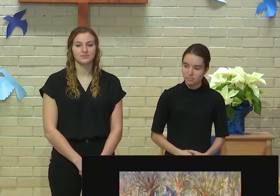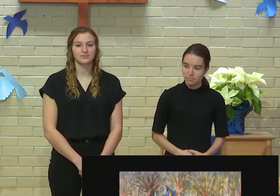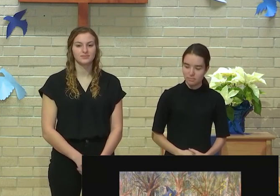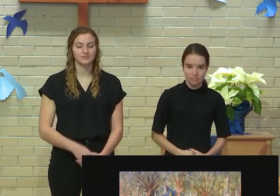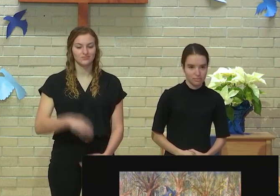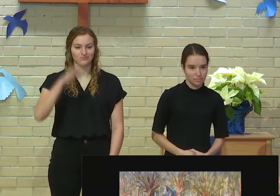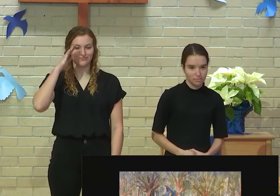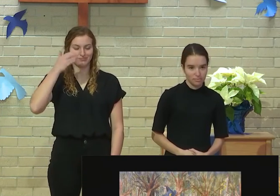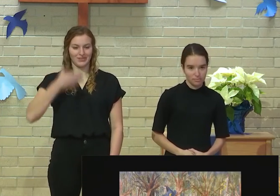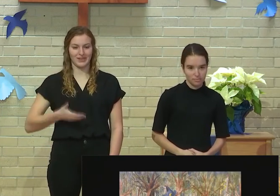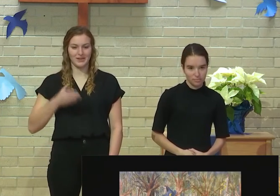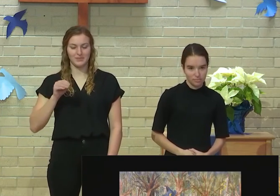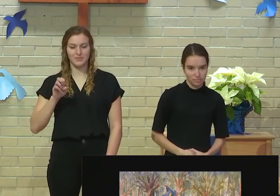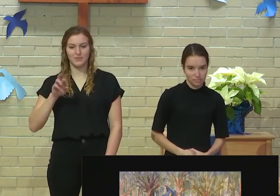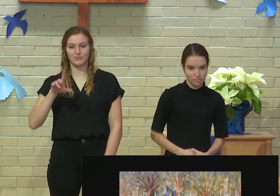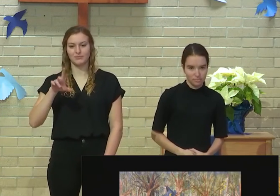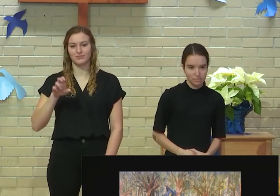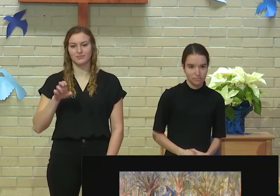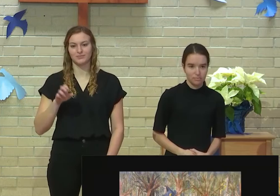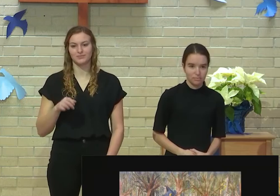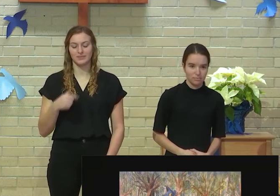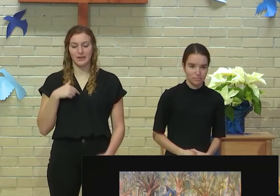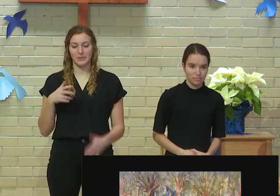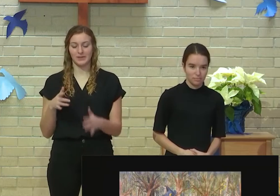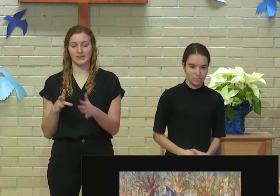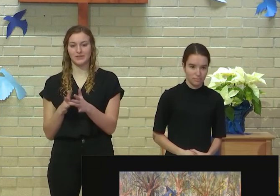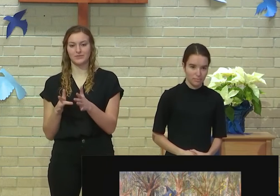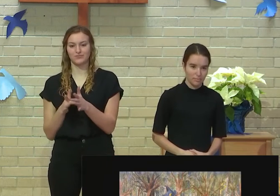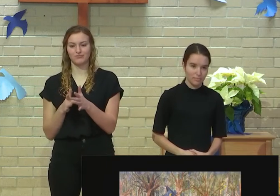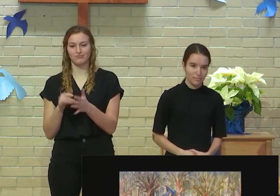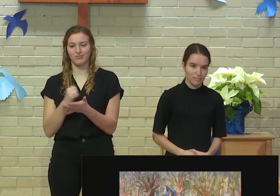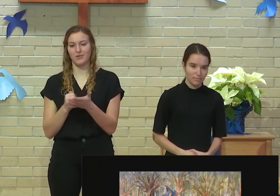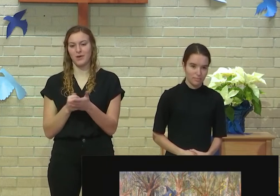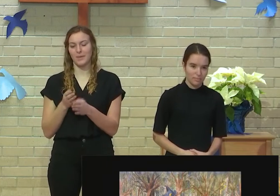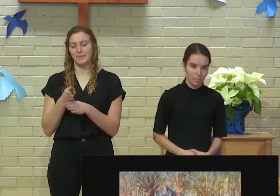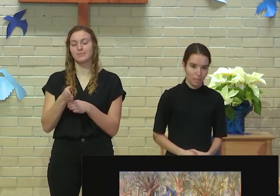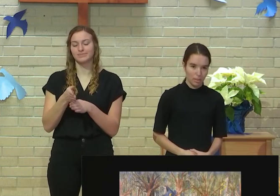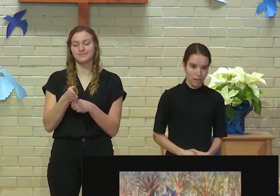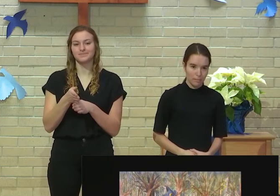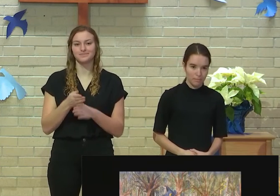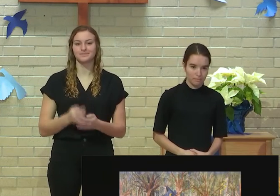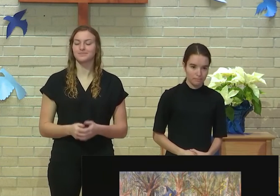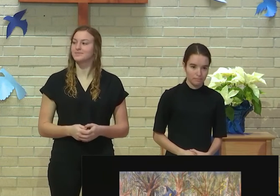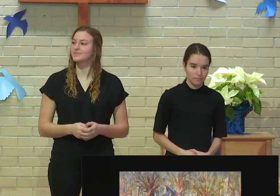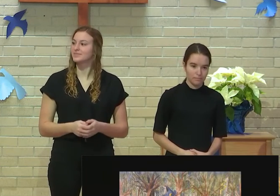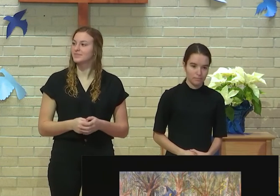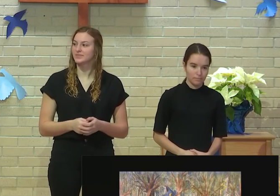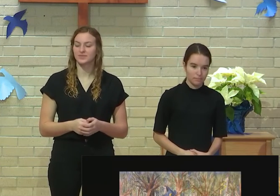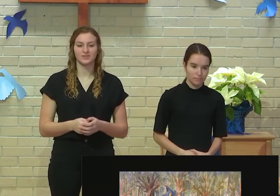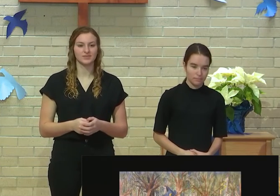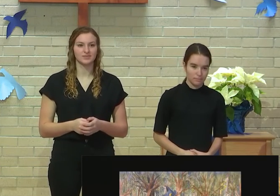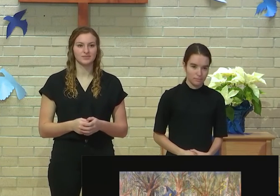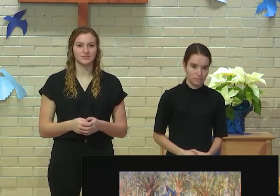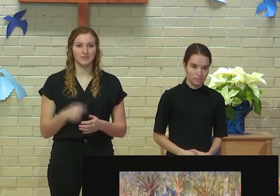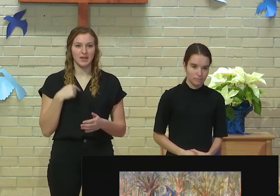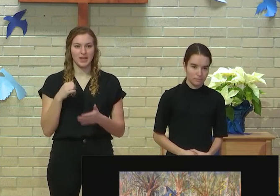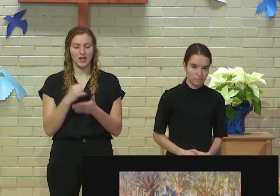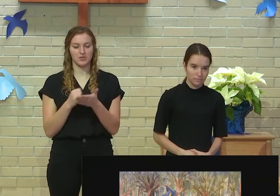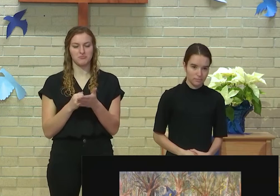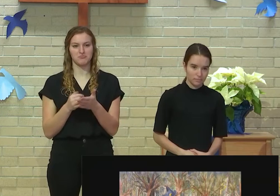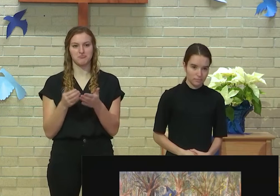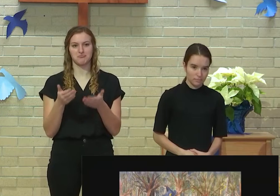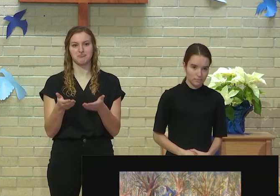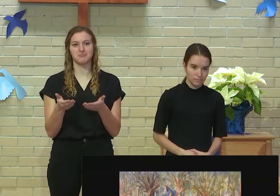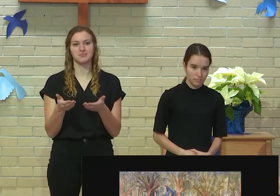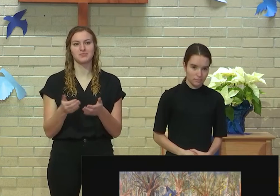Hi, my name is Merle. I am a sophomore art major. So my piece is called